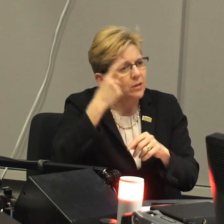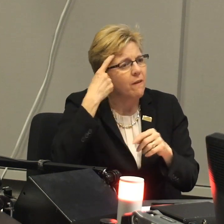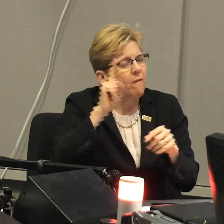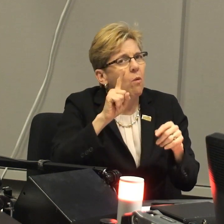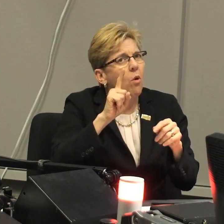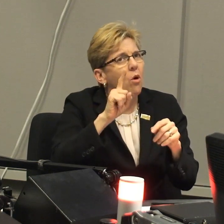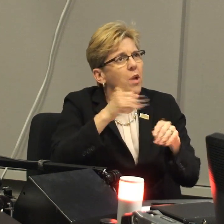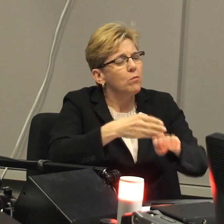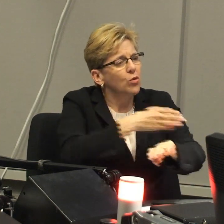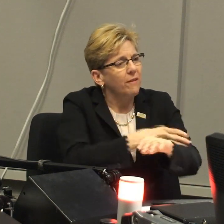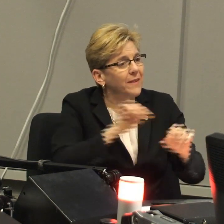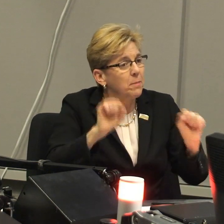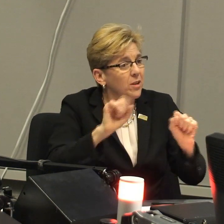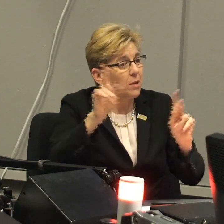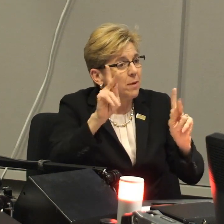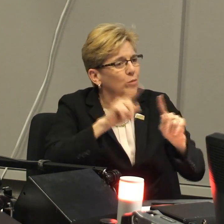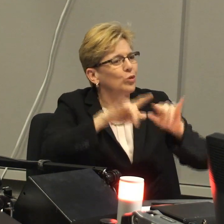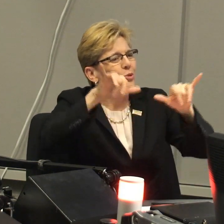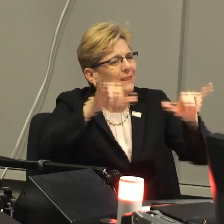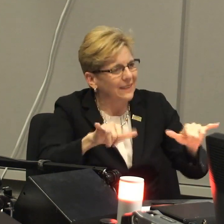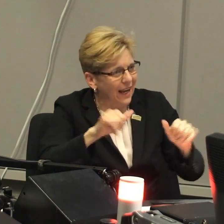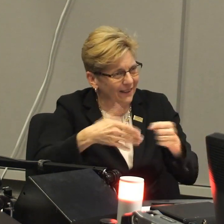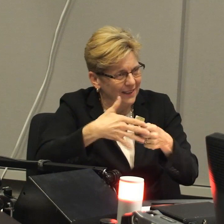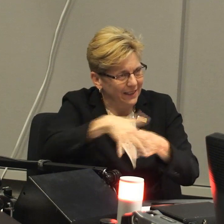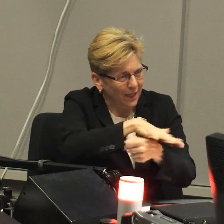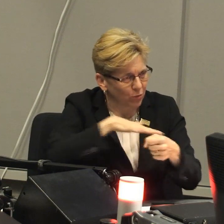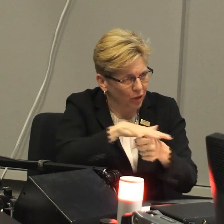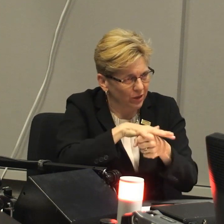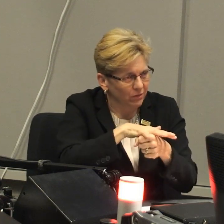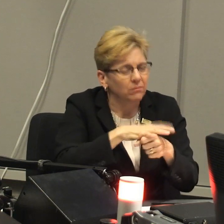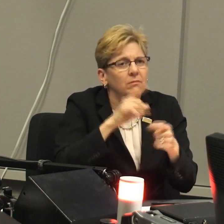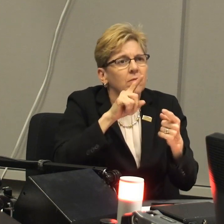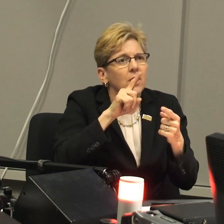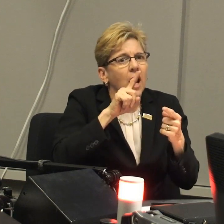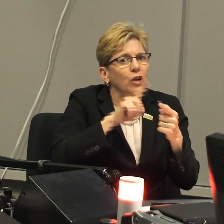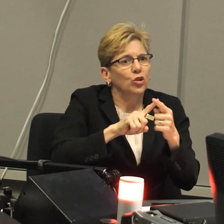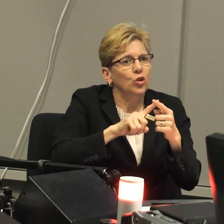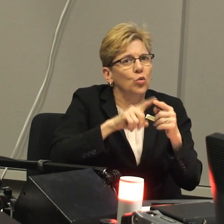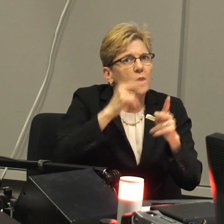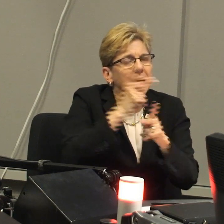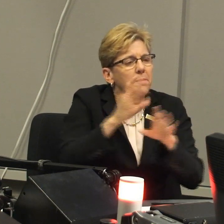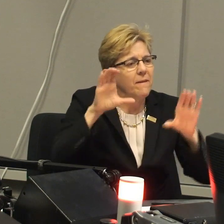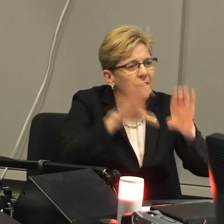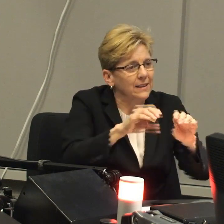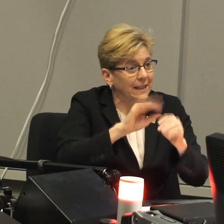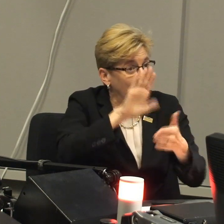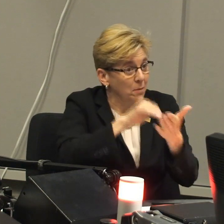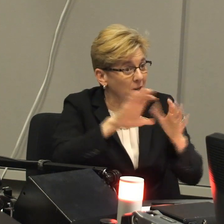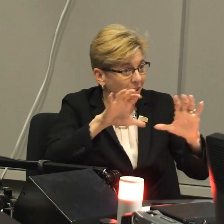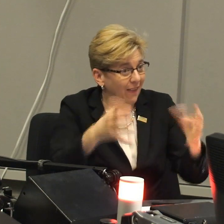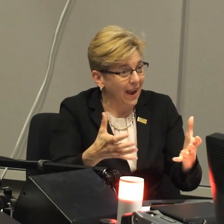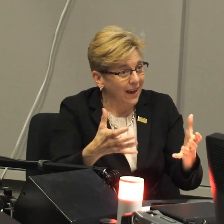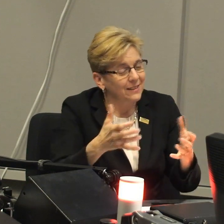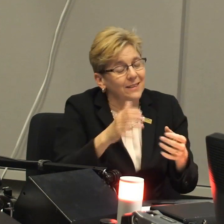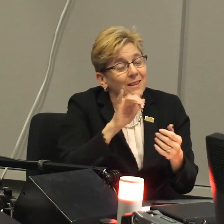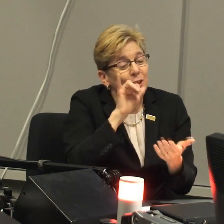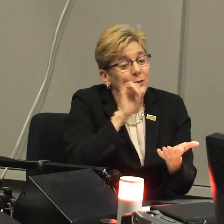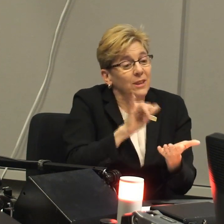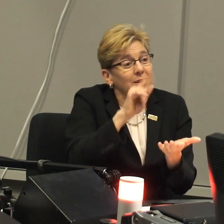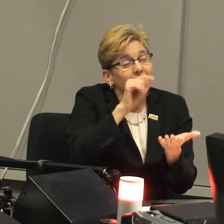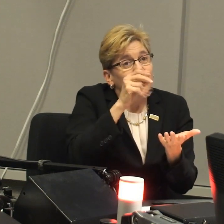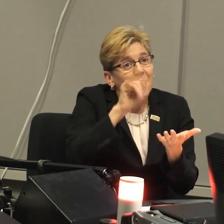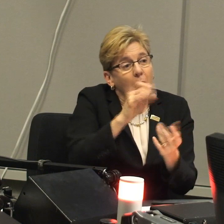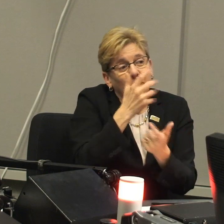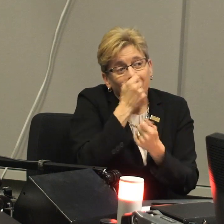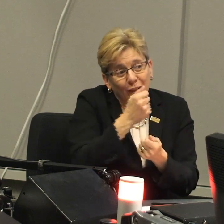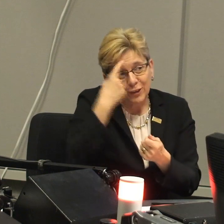if there's ways that we can look for models that we can improve the ability for the people to stay within the neighborhood community and continue to invest